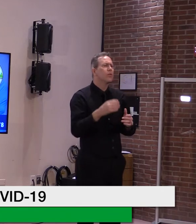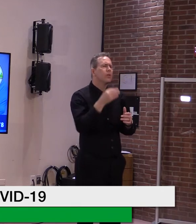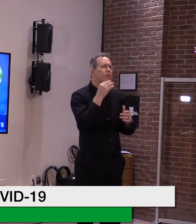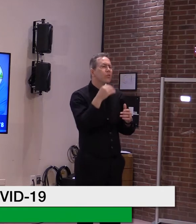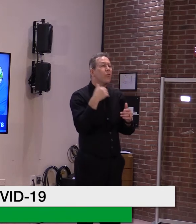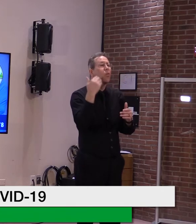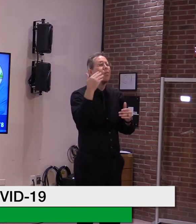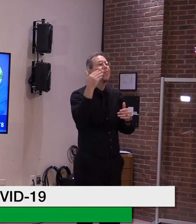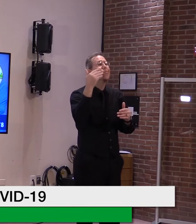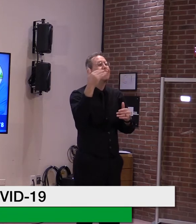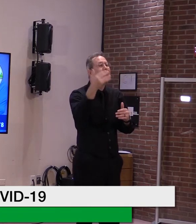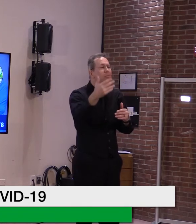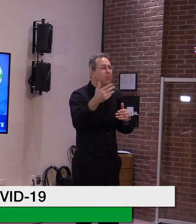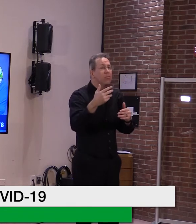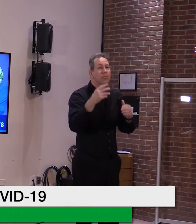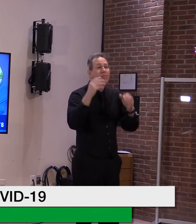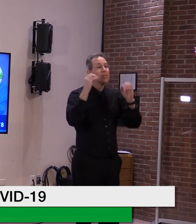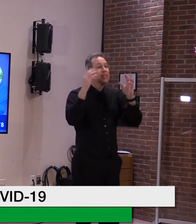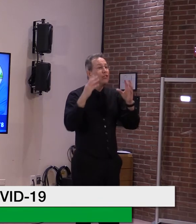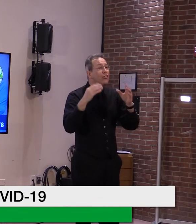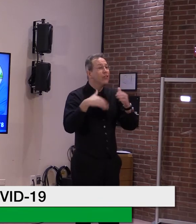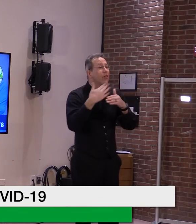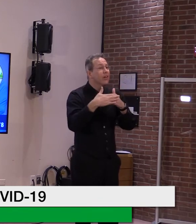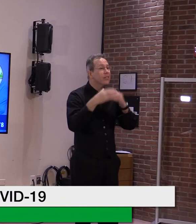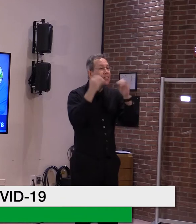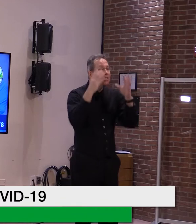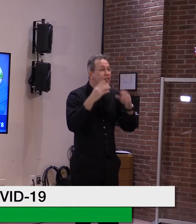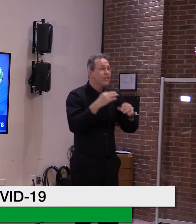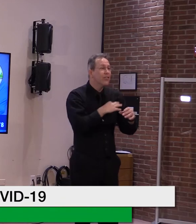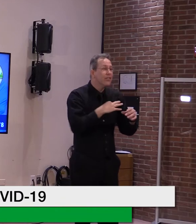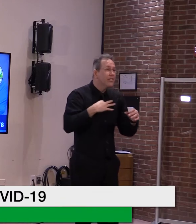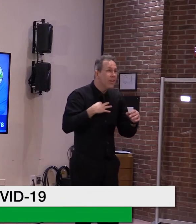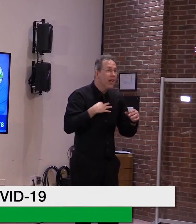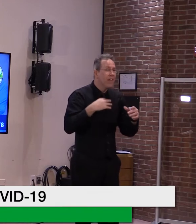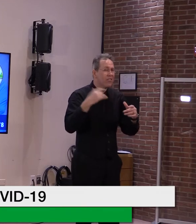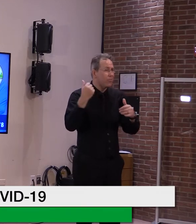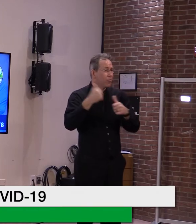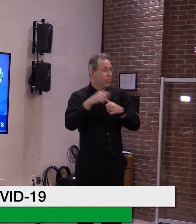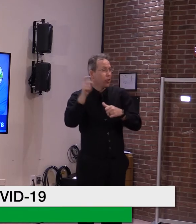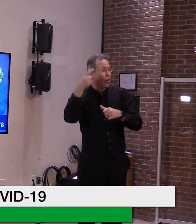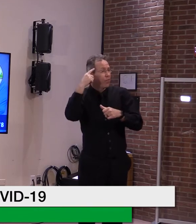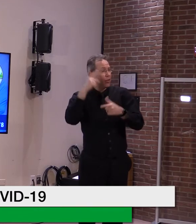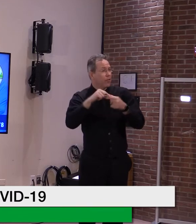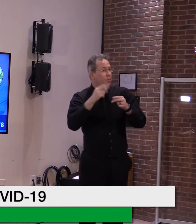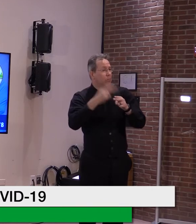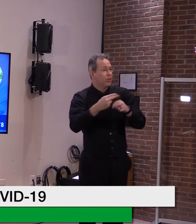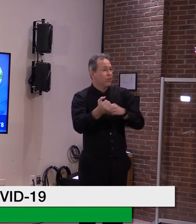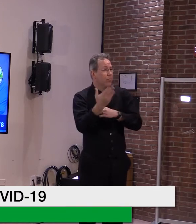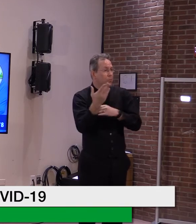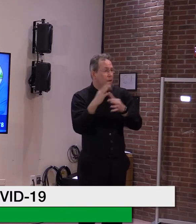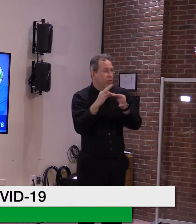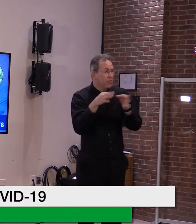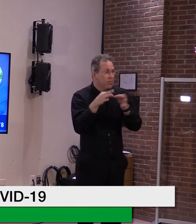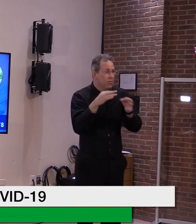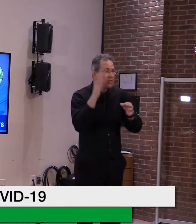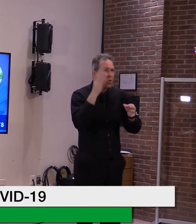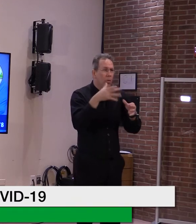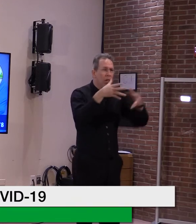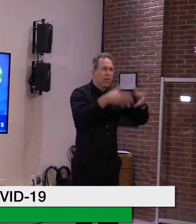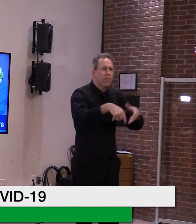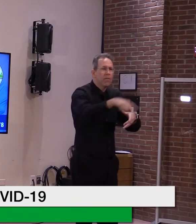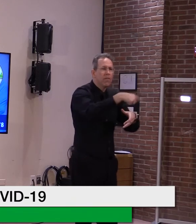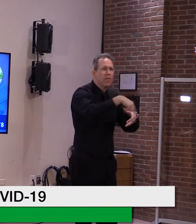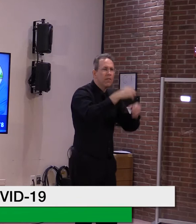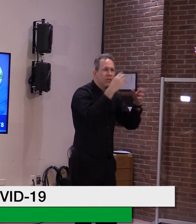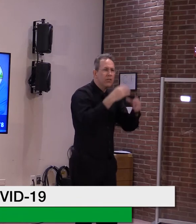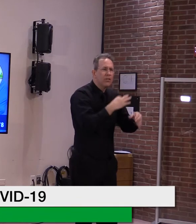and school staff, as the governor had just mentioned, and childcare providers where we will vaccinate their residents that work in